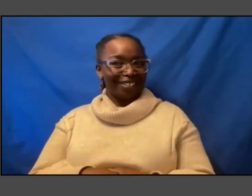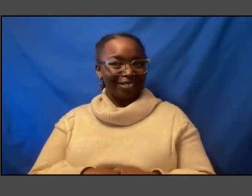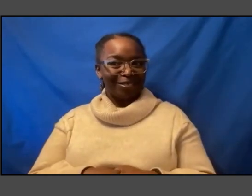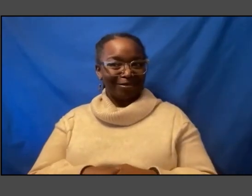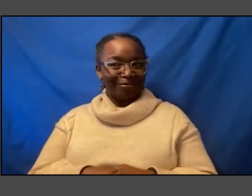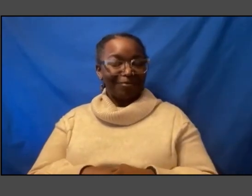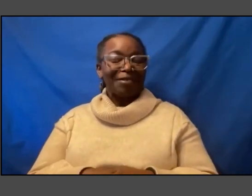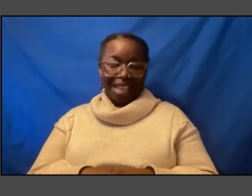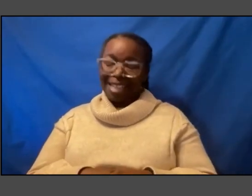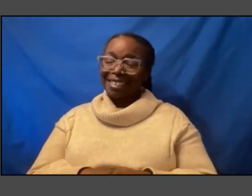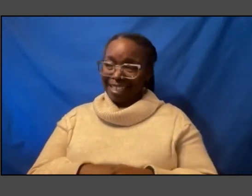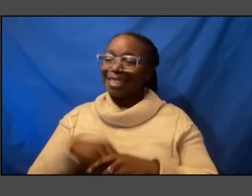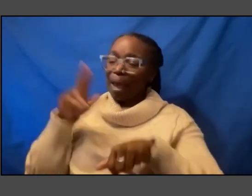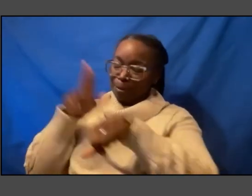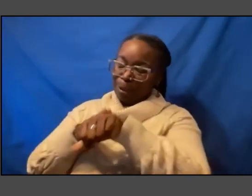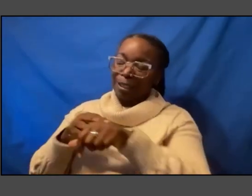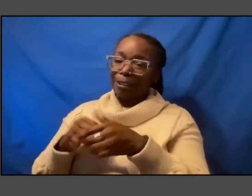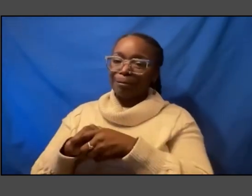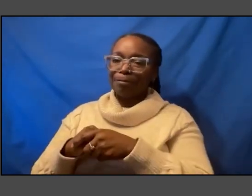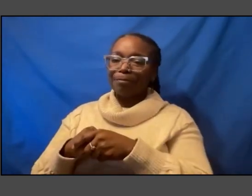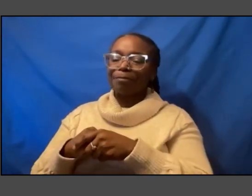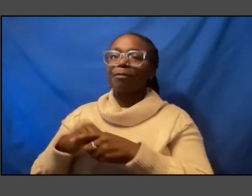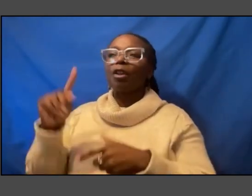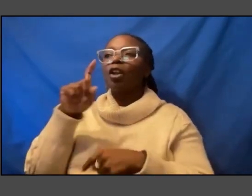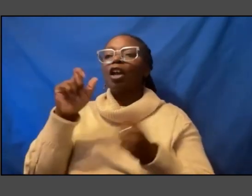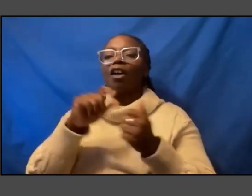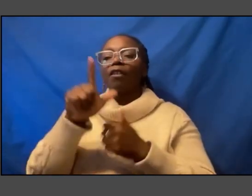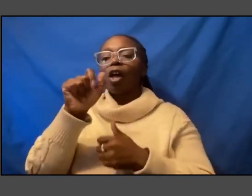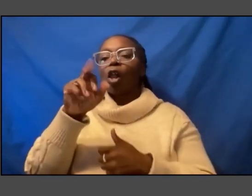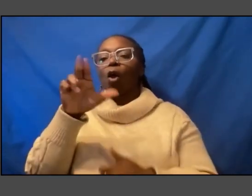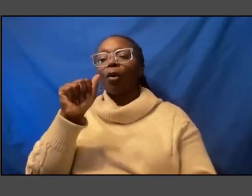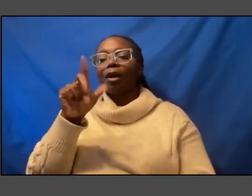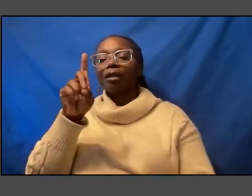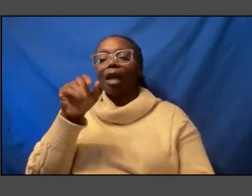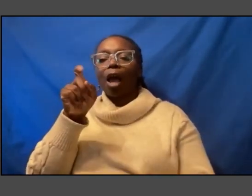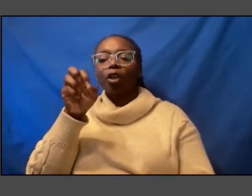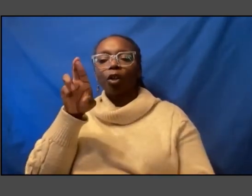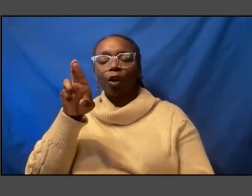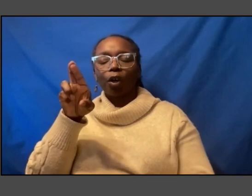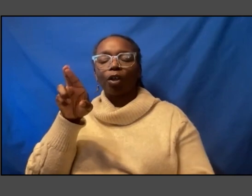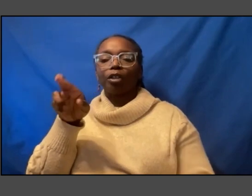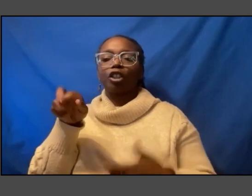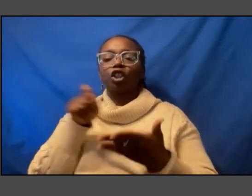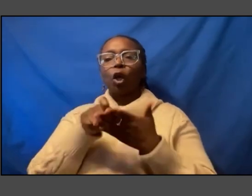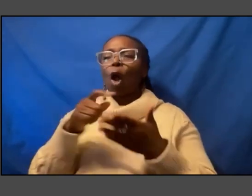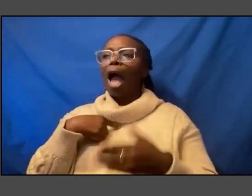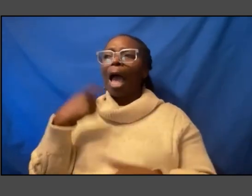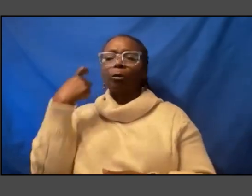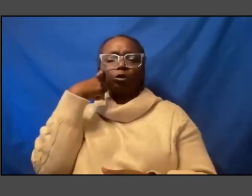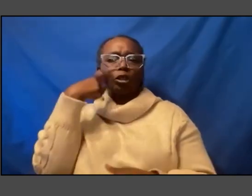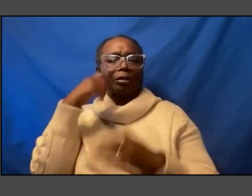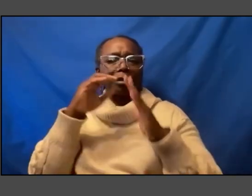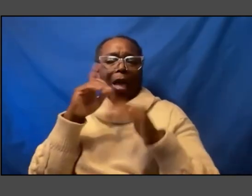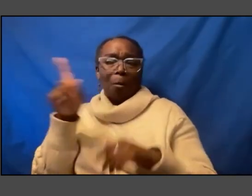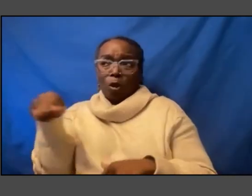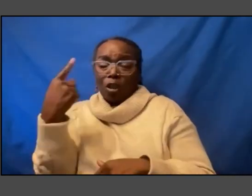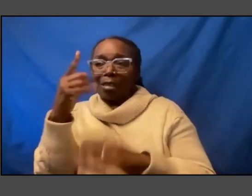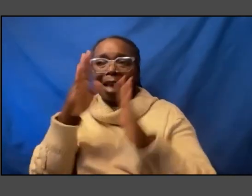this question is from laura doctor she writes i'm just a housewife i live in a small town in a